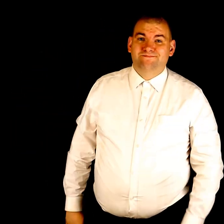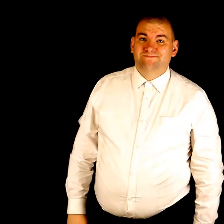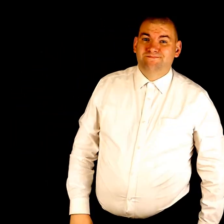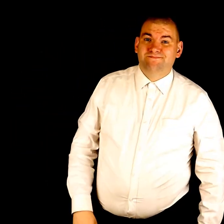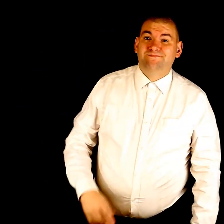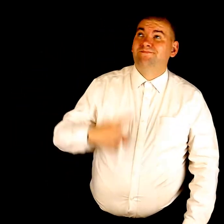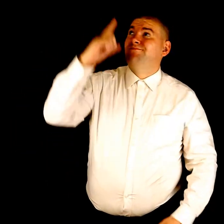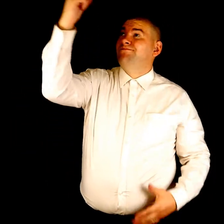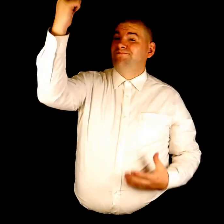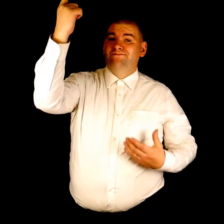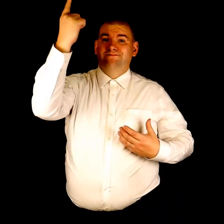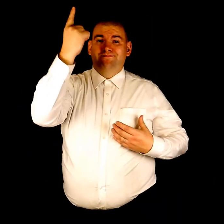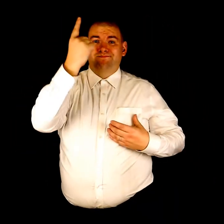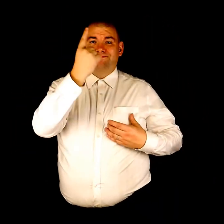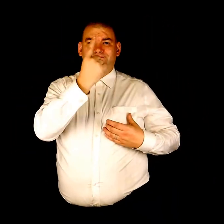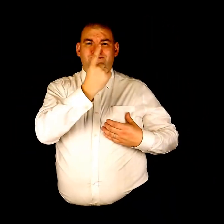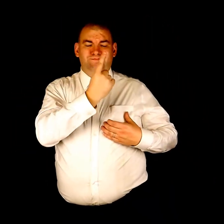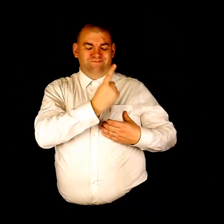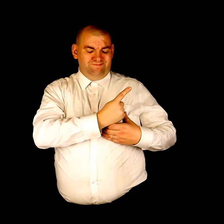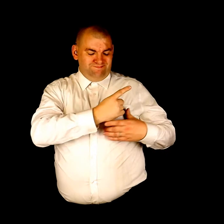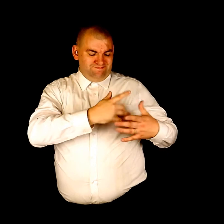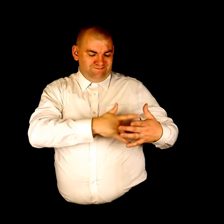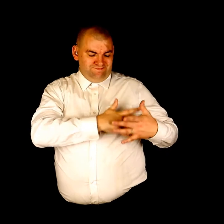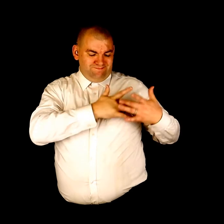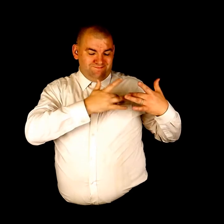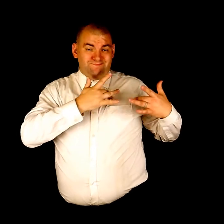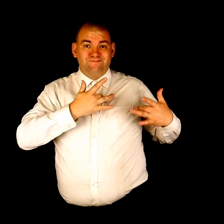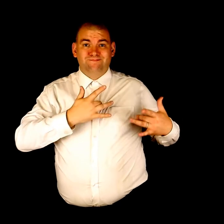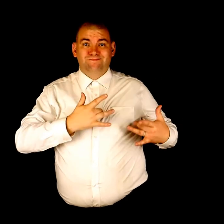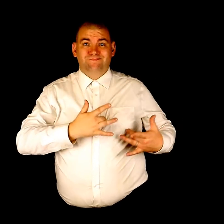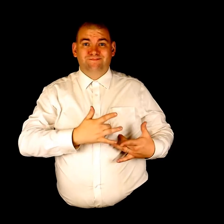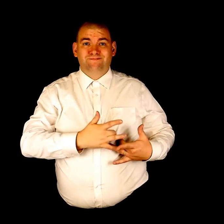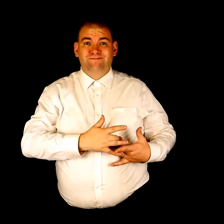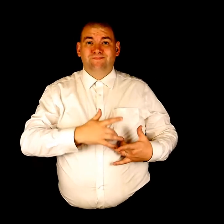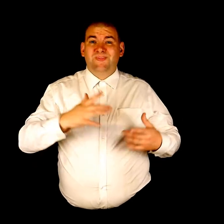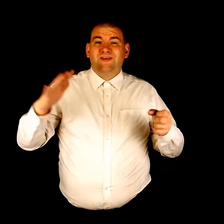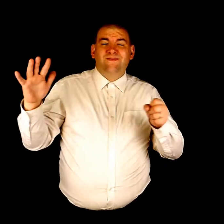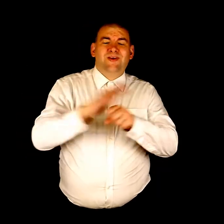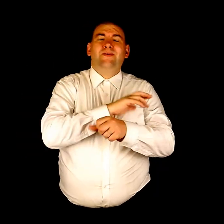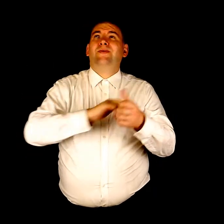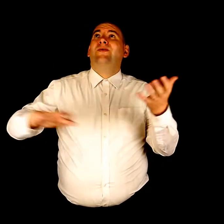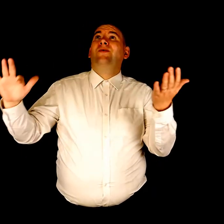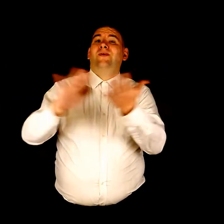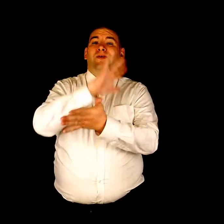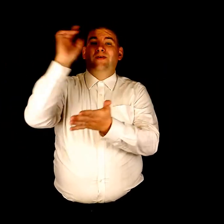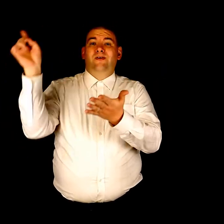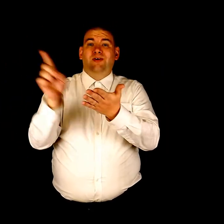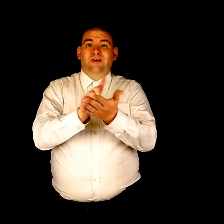He came and lived within this heart of mine And He filled me with glory